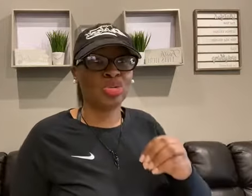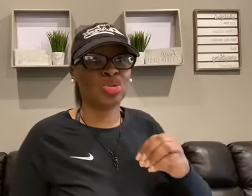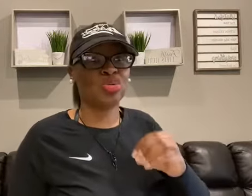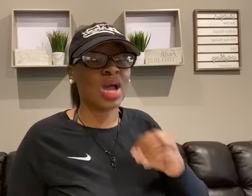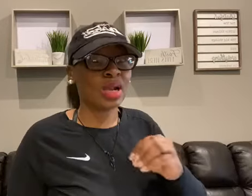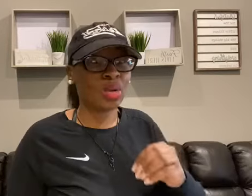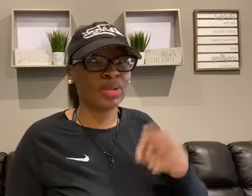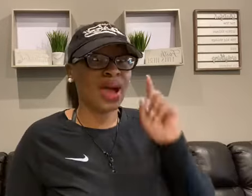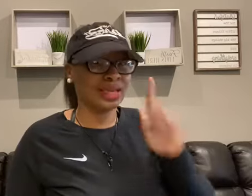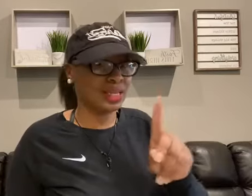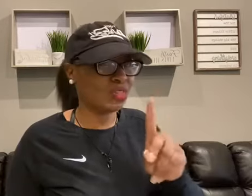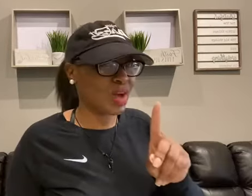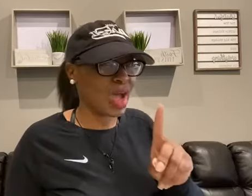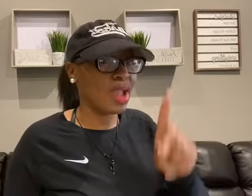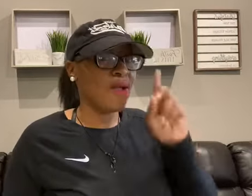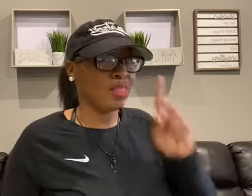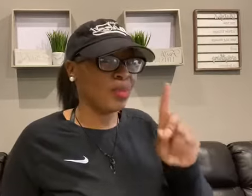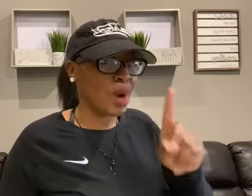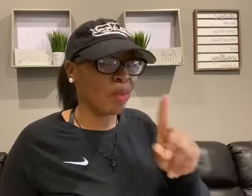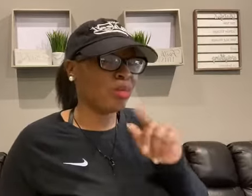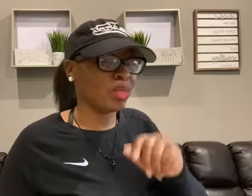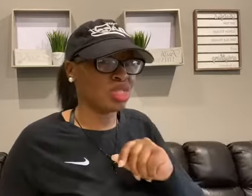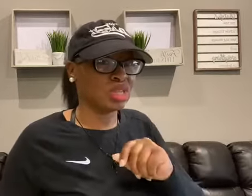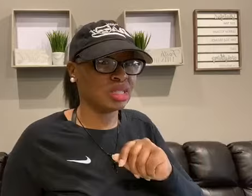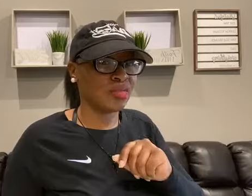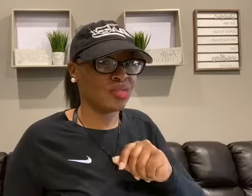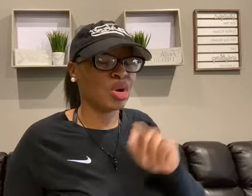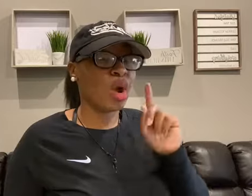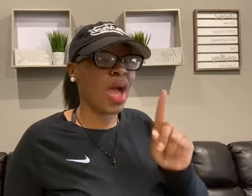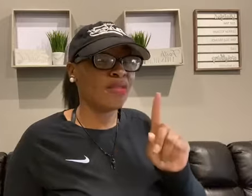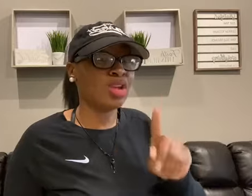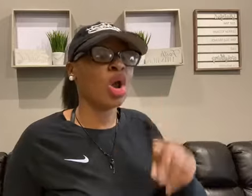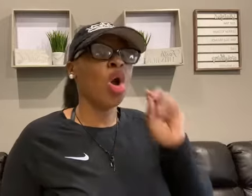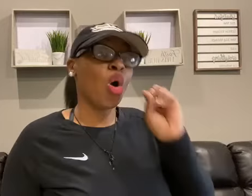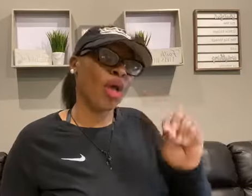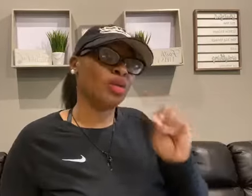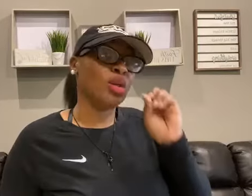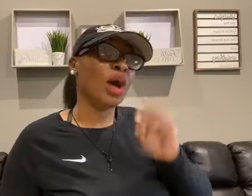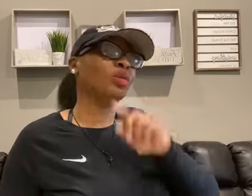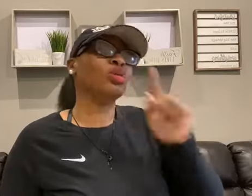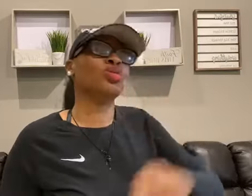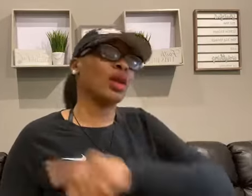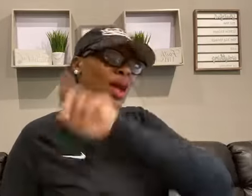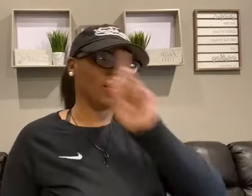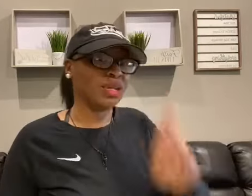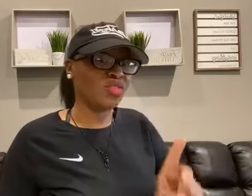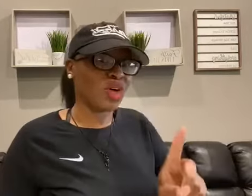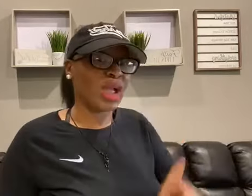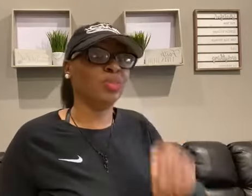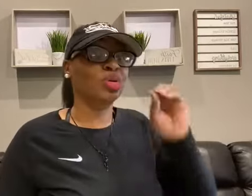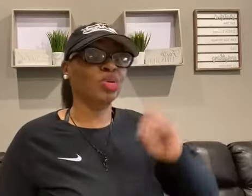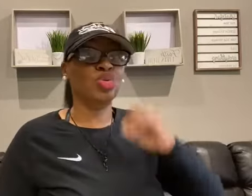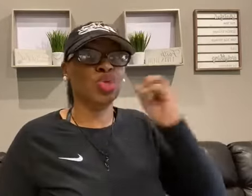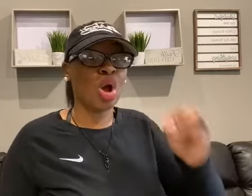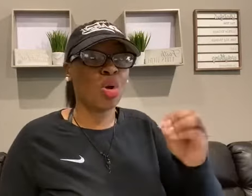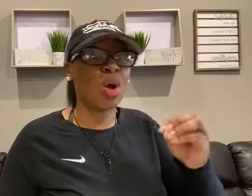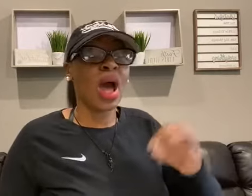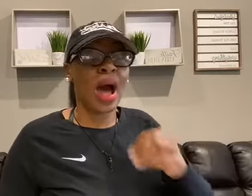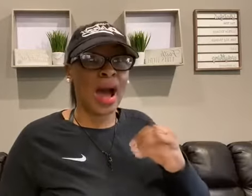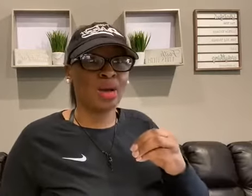to not only identify the problem that they're suffering or having, and not only do you know how identify it, but do you know how